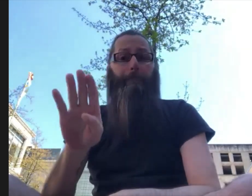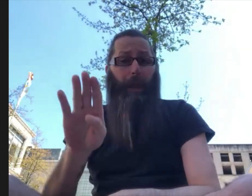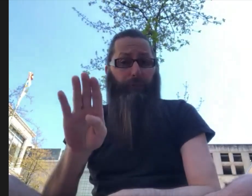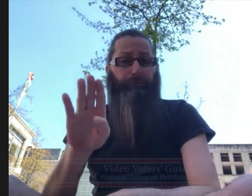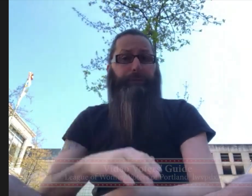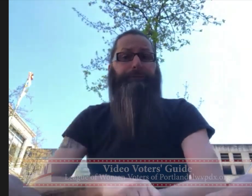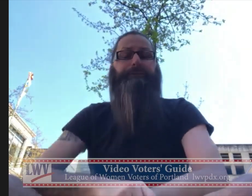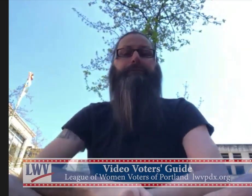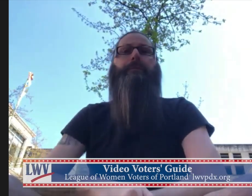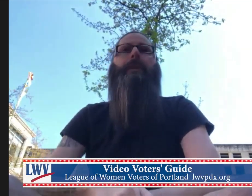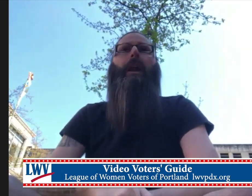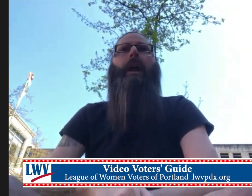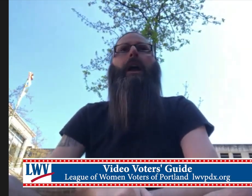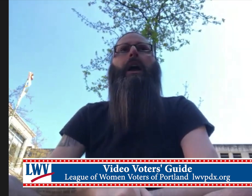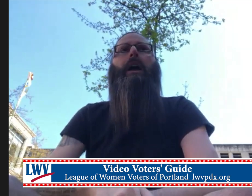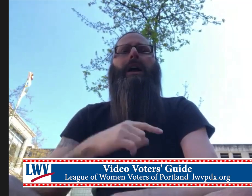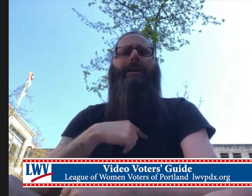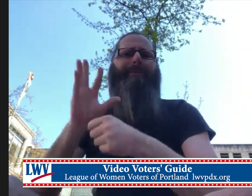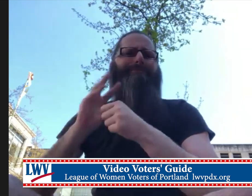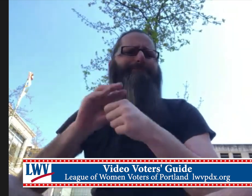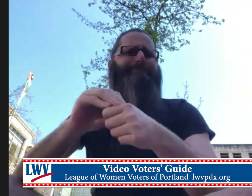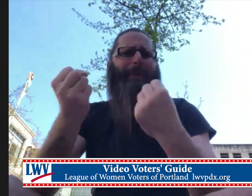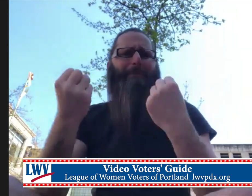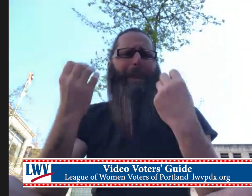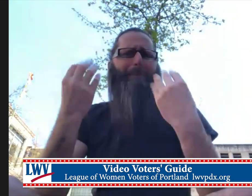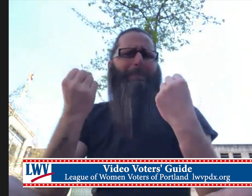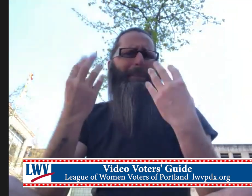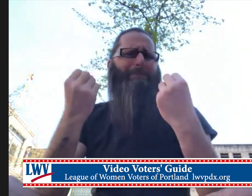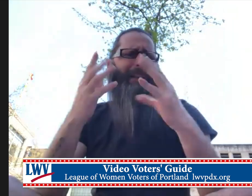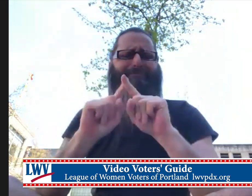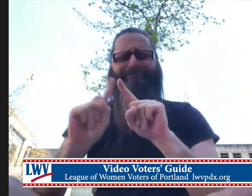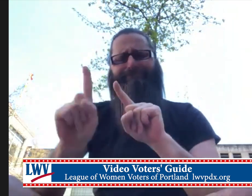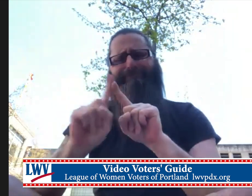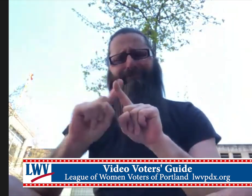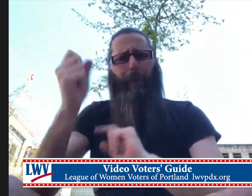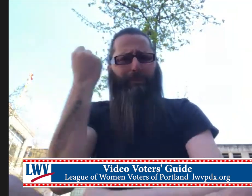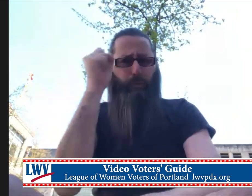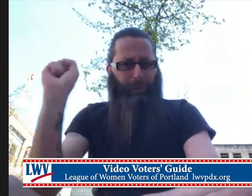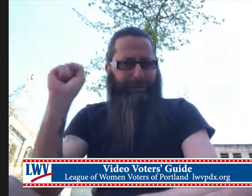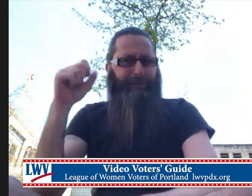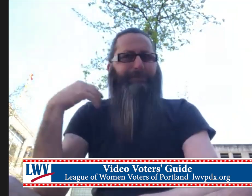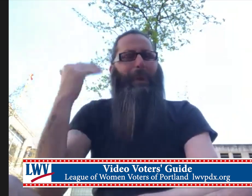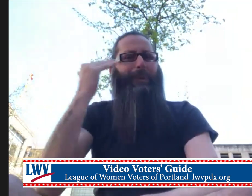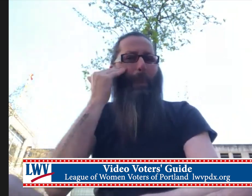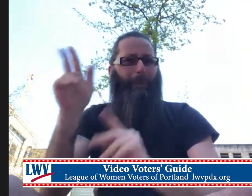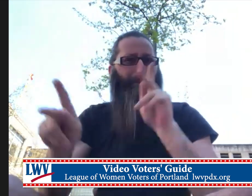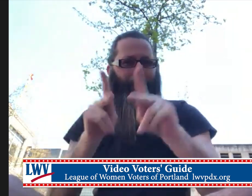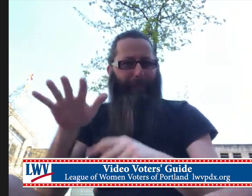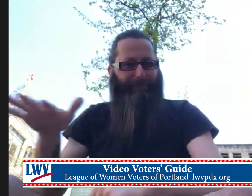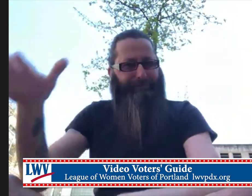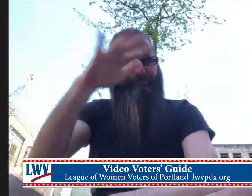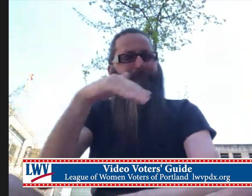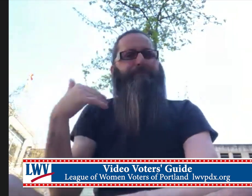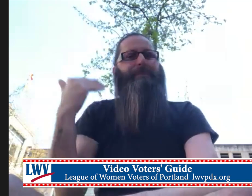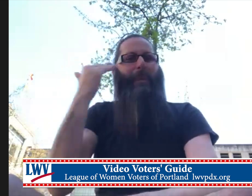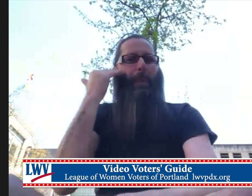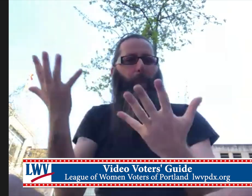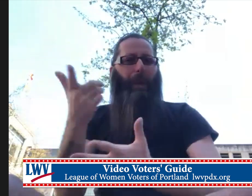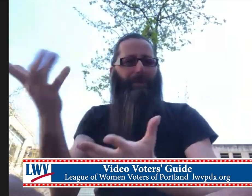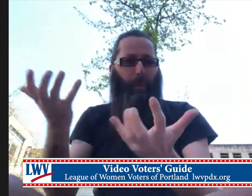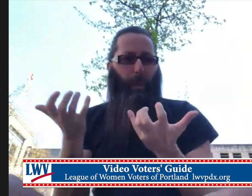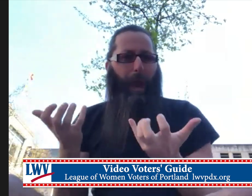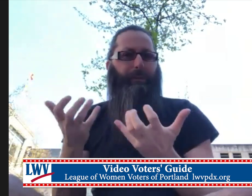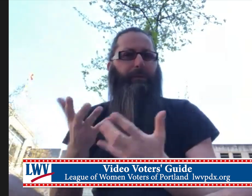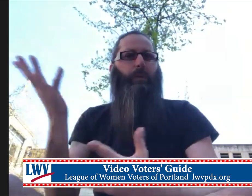deaf person, as a Jewish person, and someone who identifies as non-binary, who also has been a well